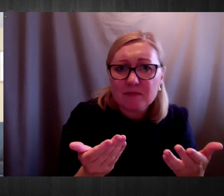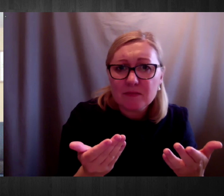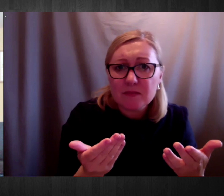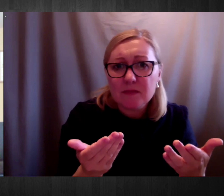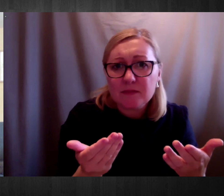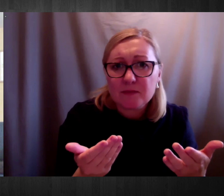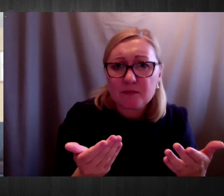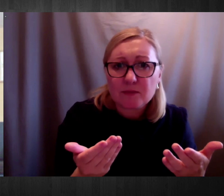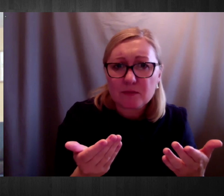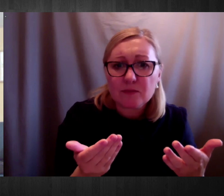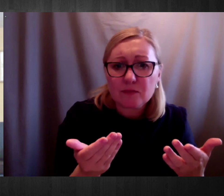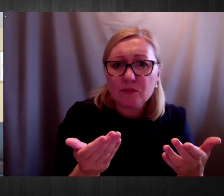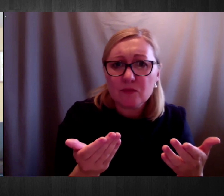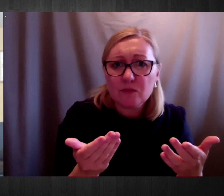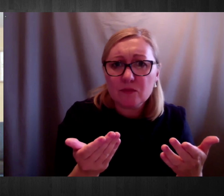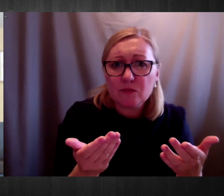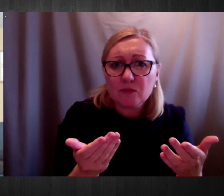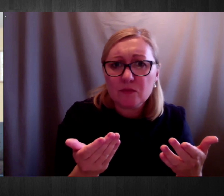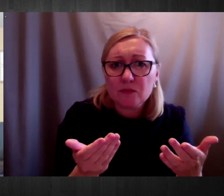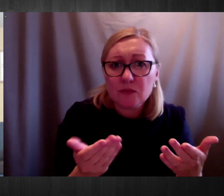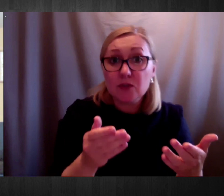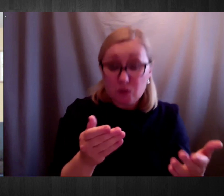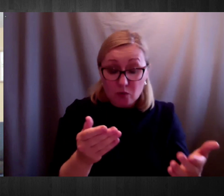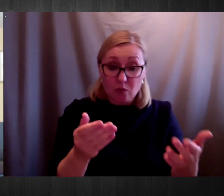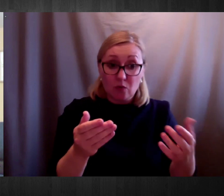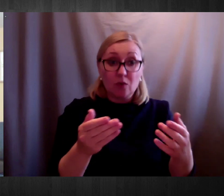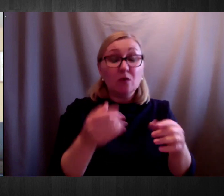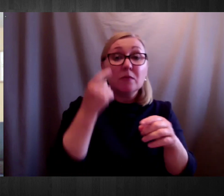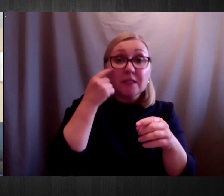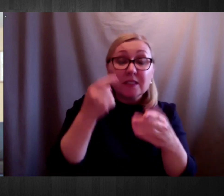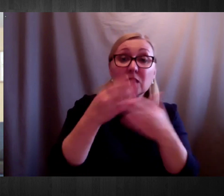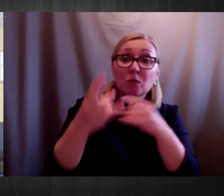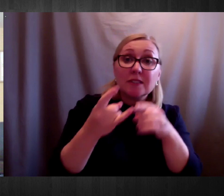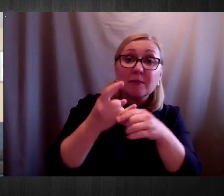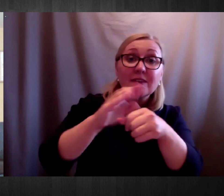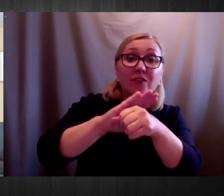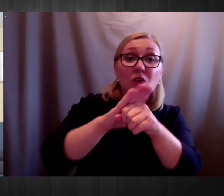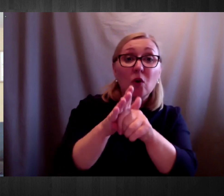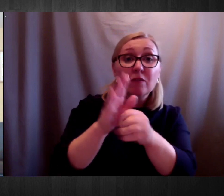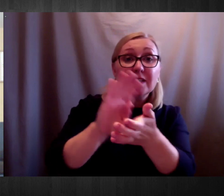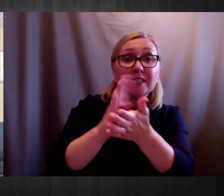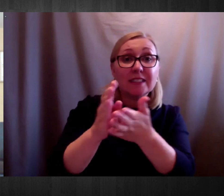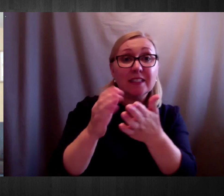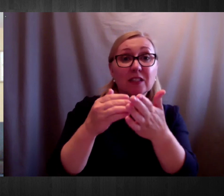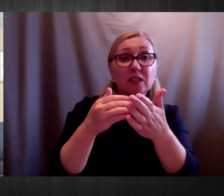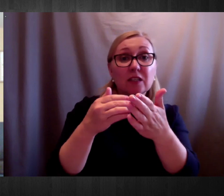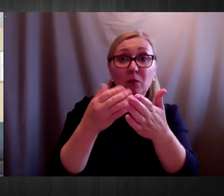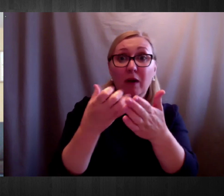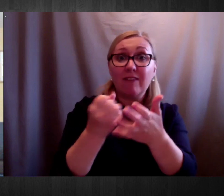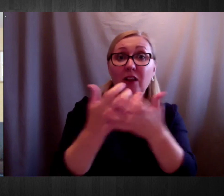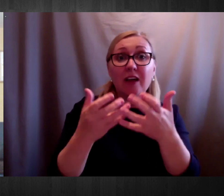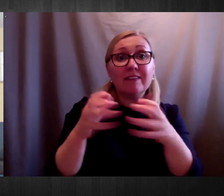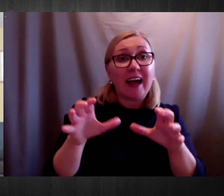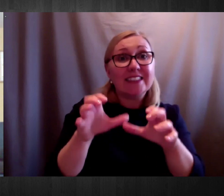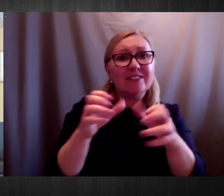activities online was due to disabled people a voice and due to disabled